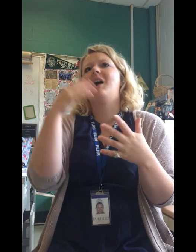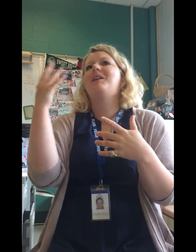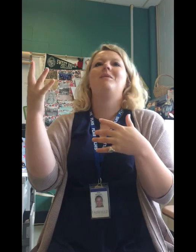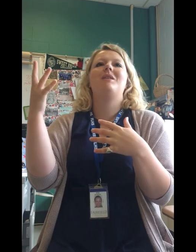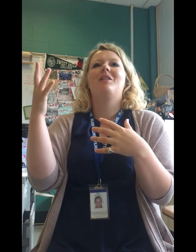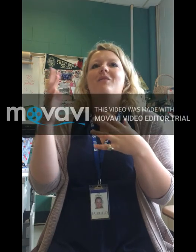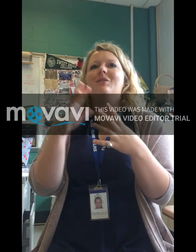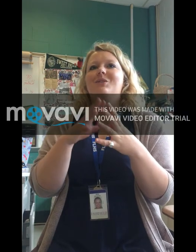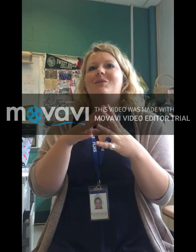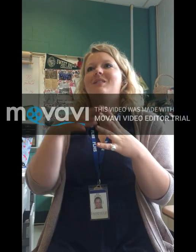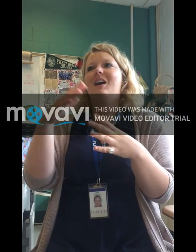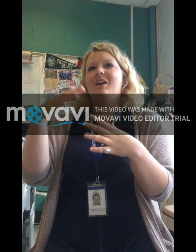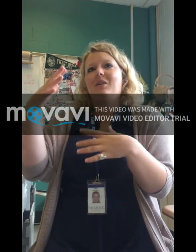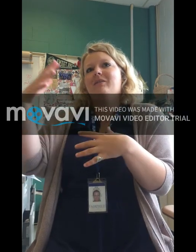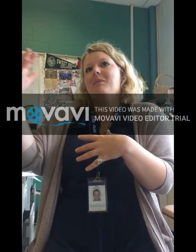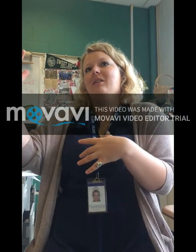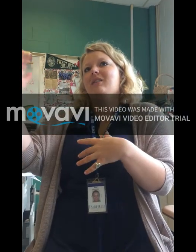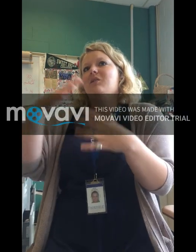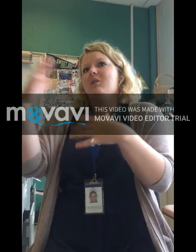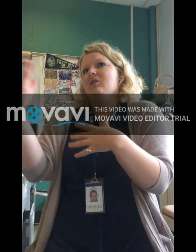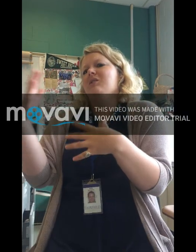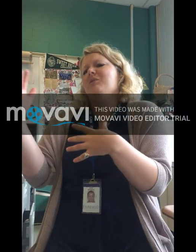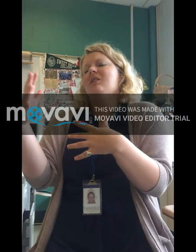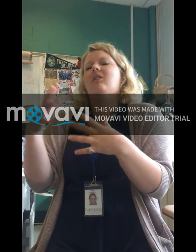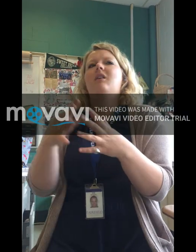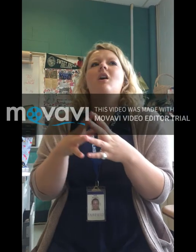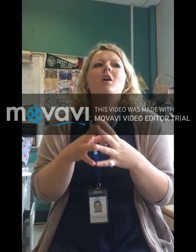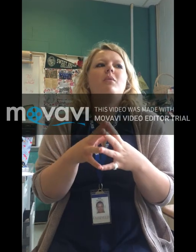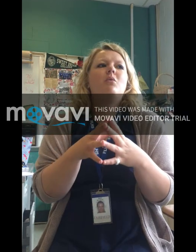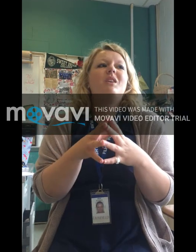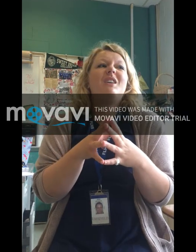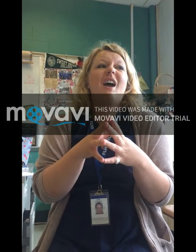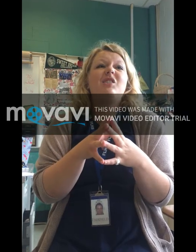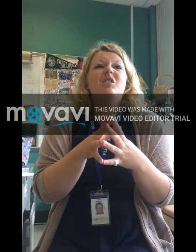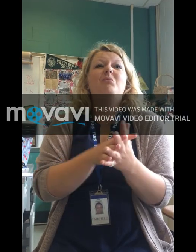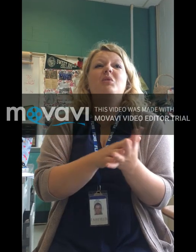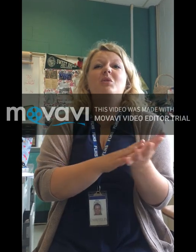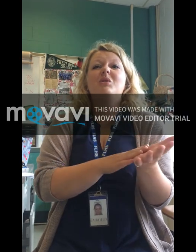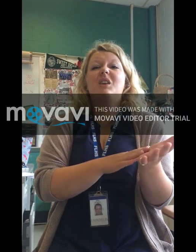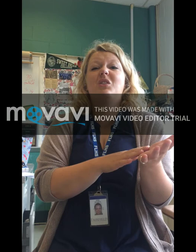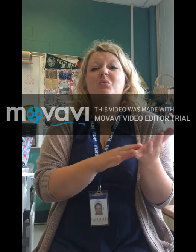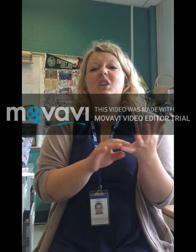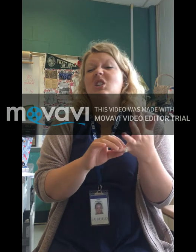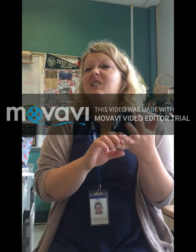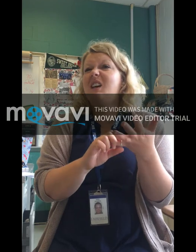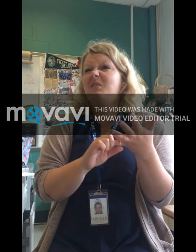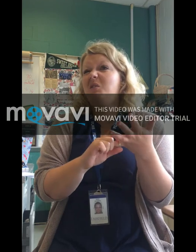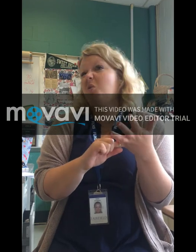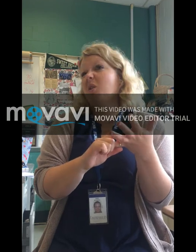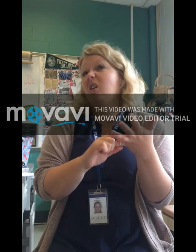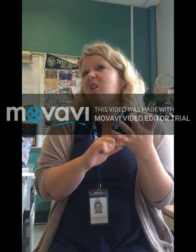not an AP level, so I don't have to model test questions particularly. But we actually will use like the regions out of New York